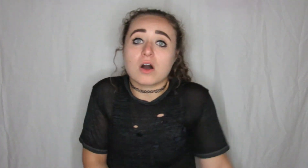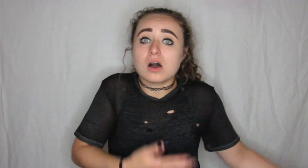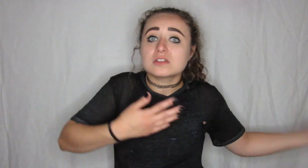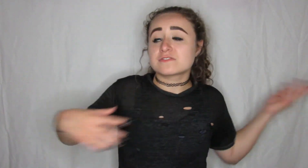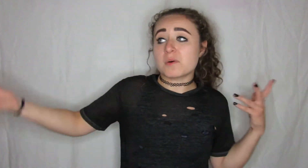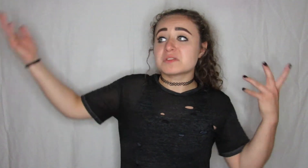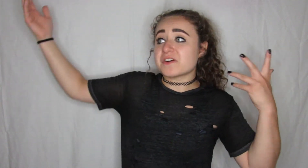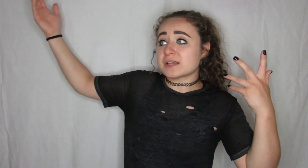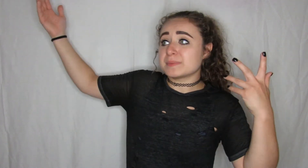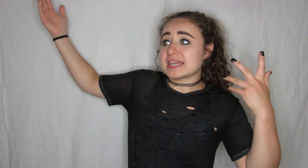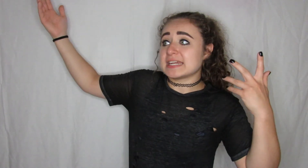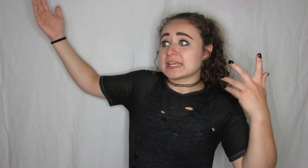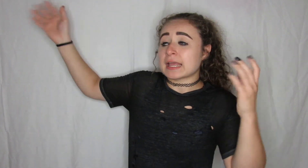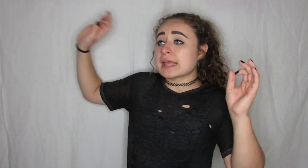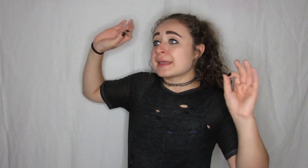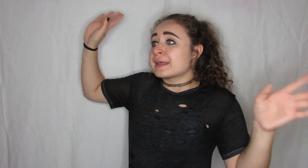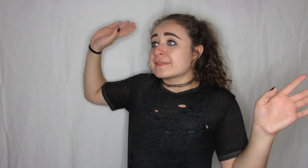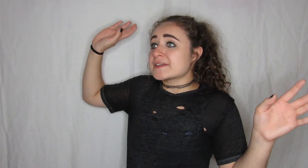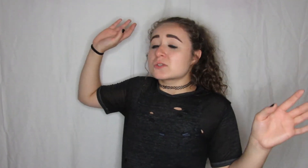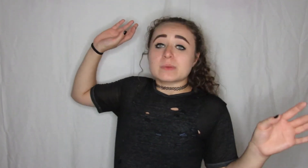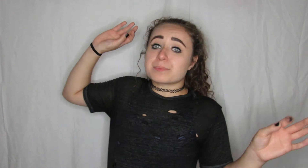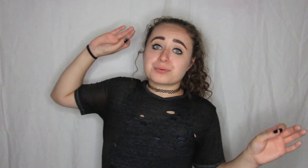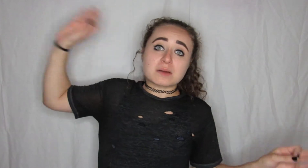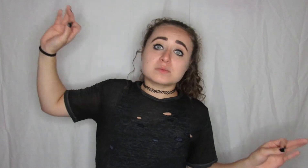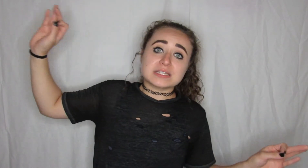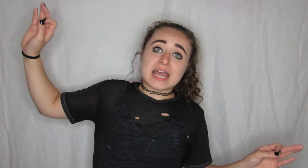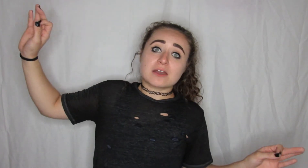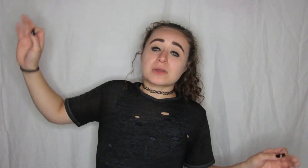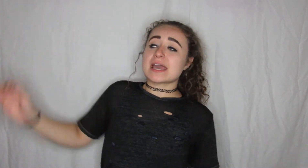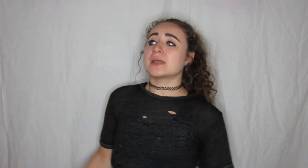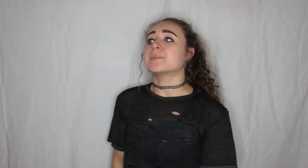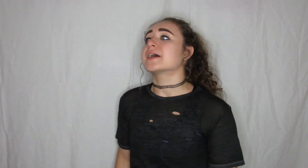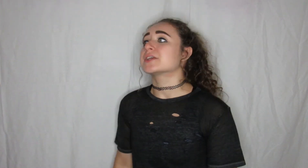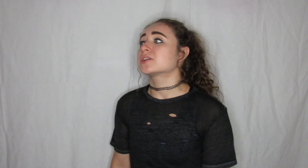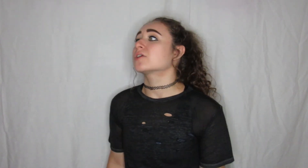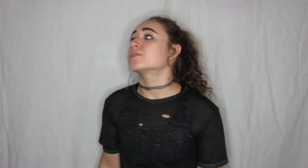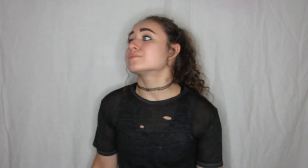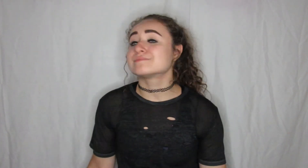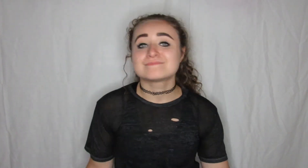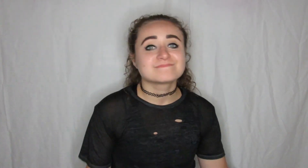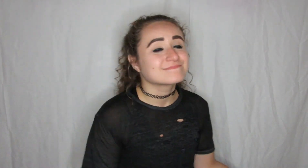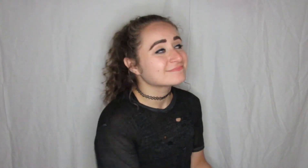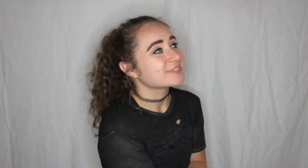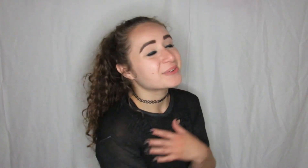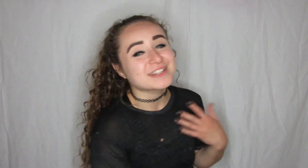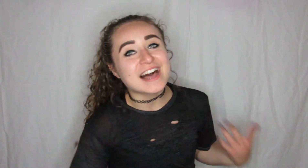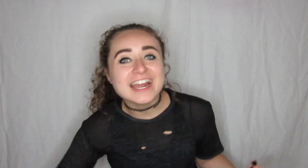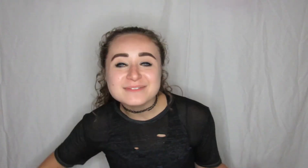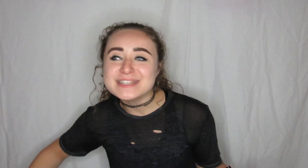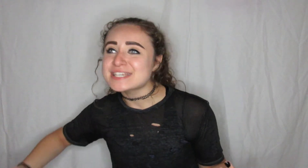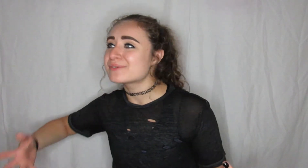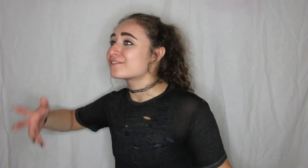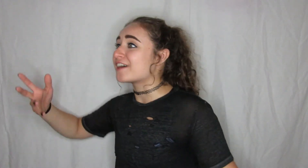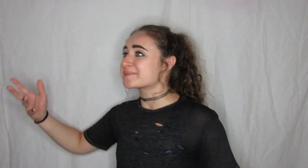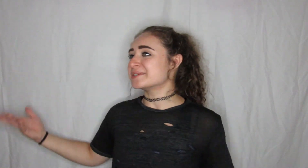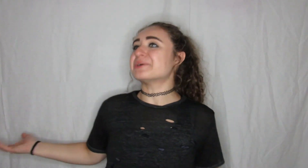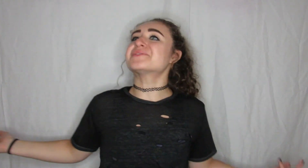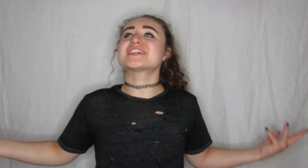all from the fucking beginning things would have been probably a-okay but you know you want to lie to me you want to fuck me over